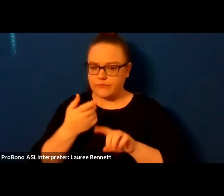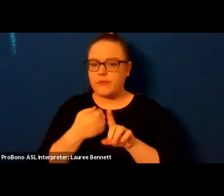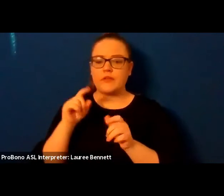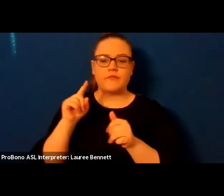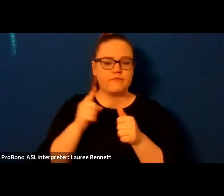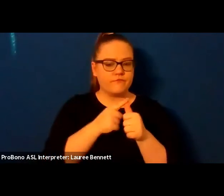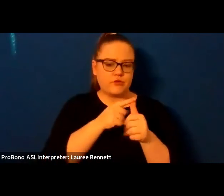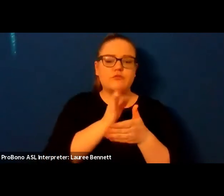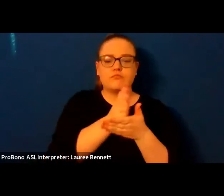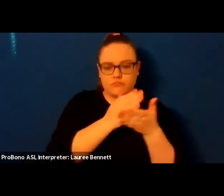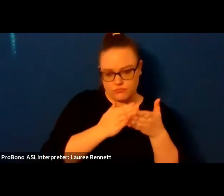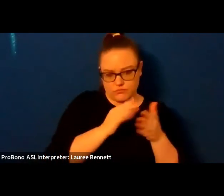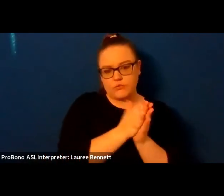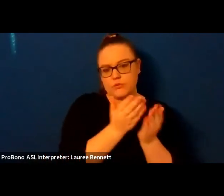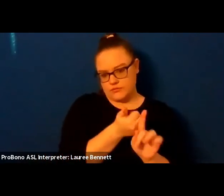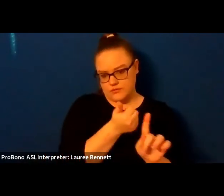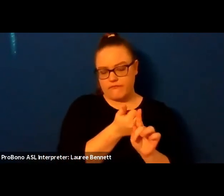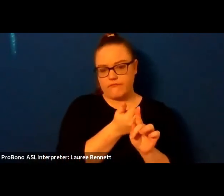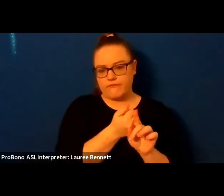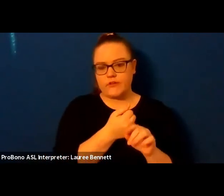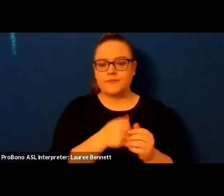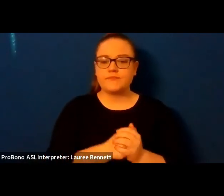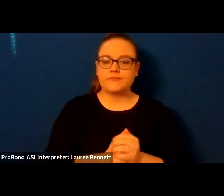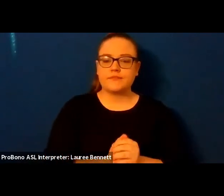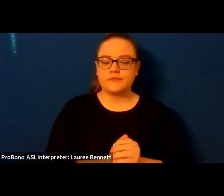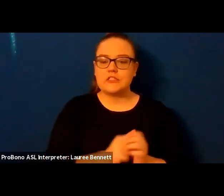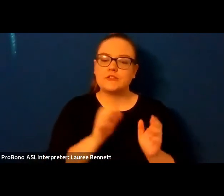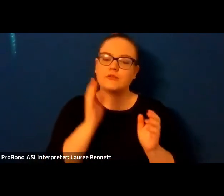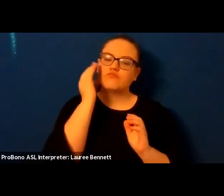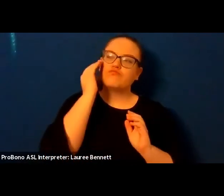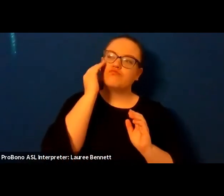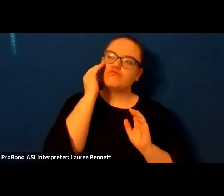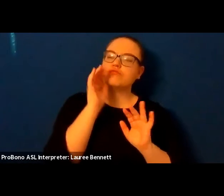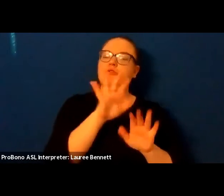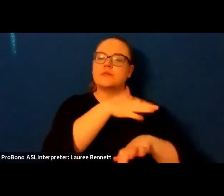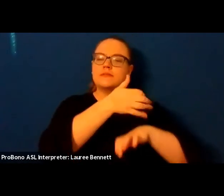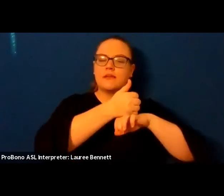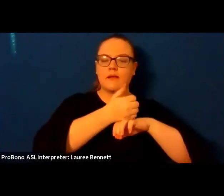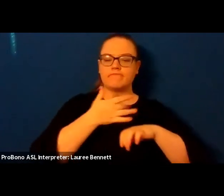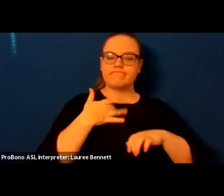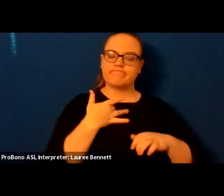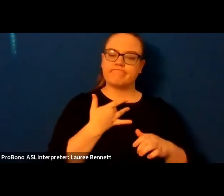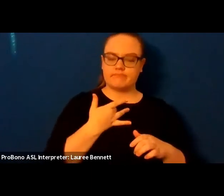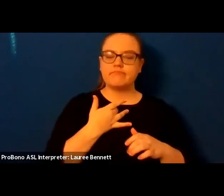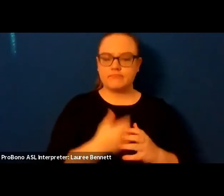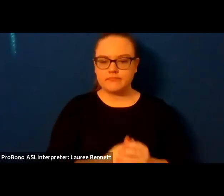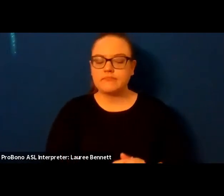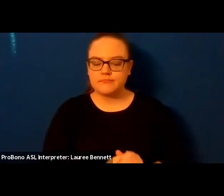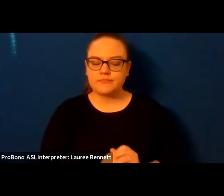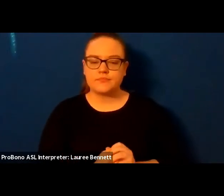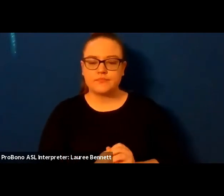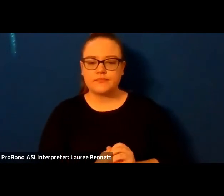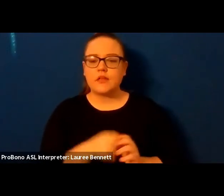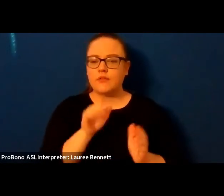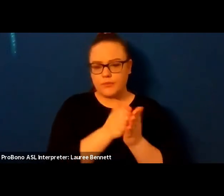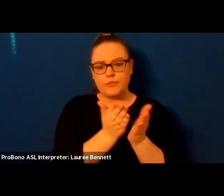first section of the book um just to do a little scene setting this is a book that is about amongst